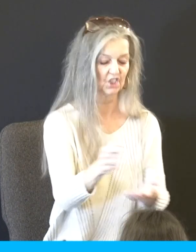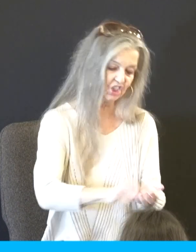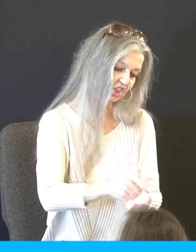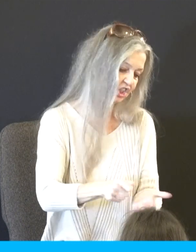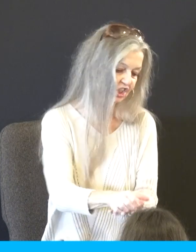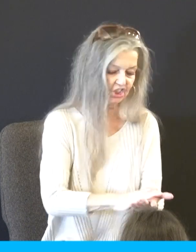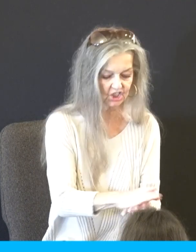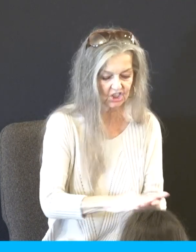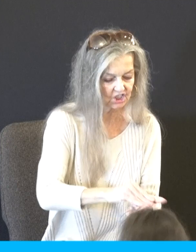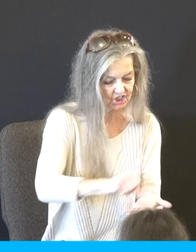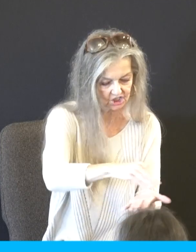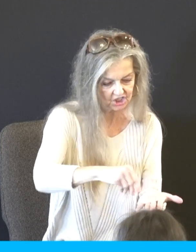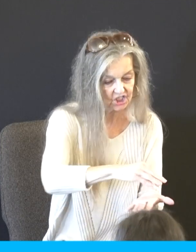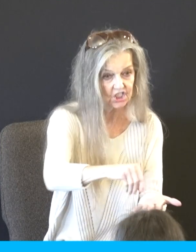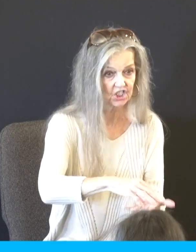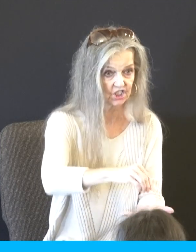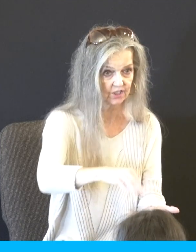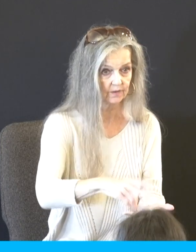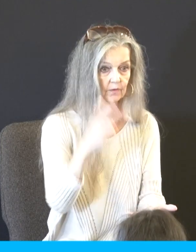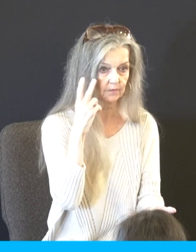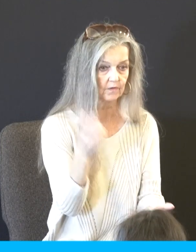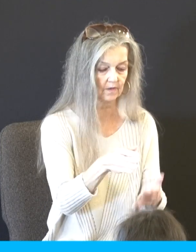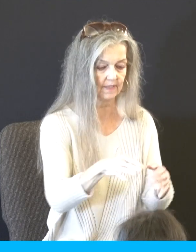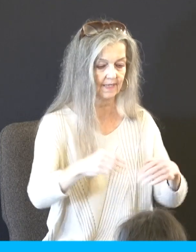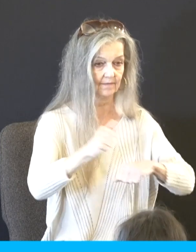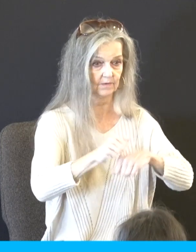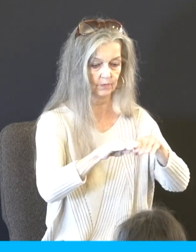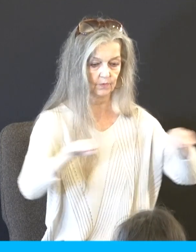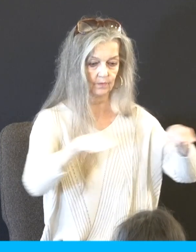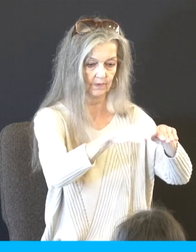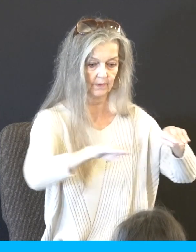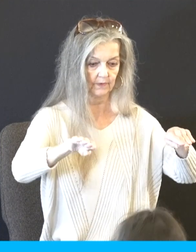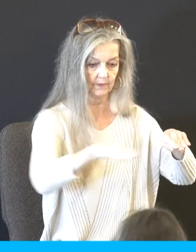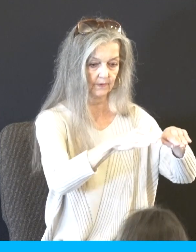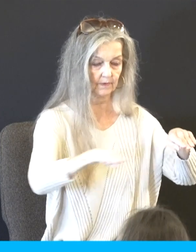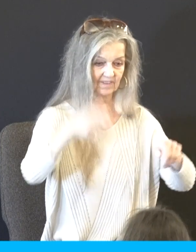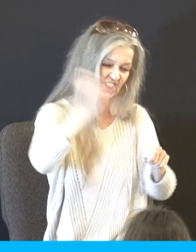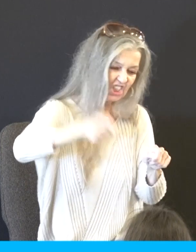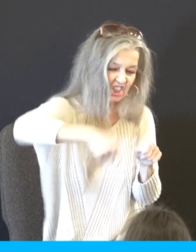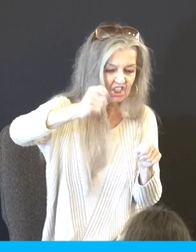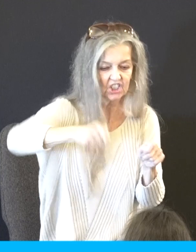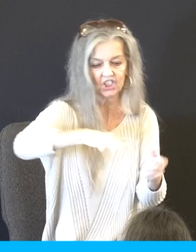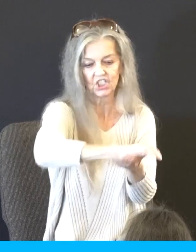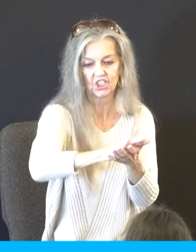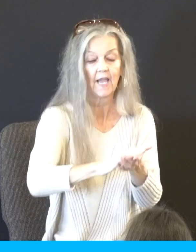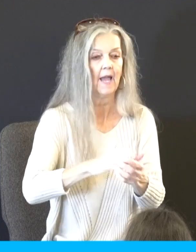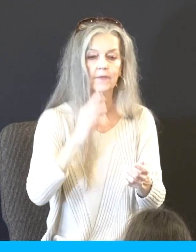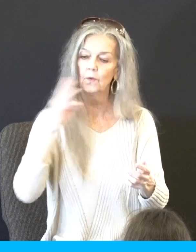You saw that round circle in that stone there. It looks like it's probably where they ground it. Straught it upon the water. There are streams coming down. If you look at the high